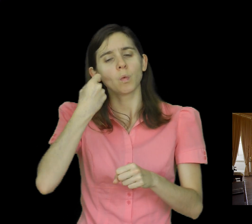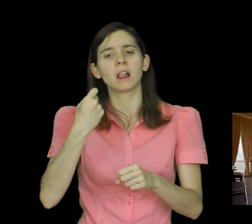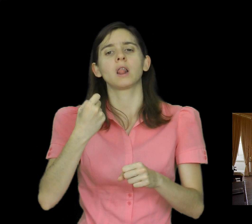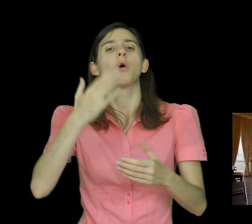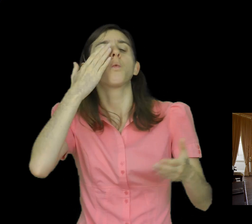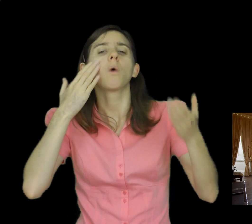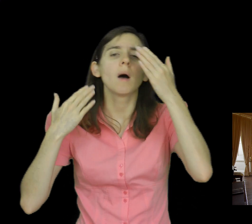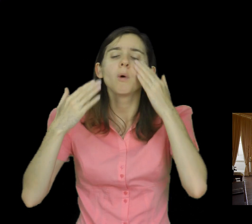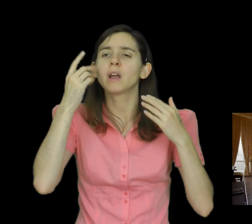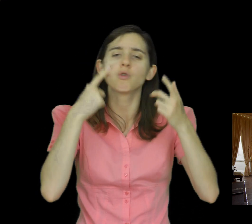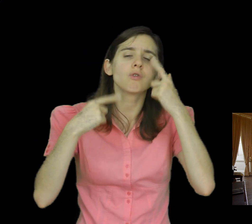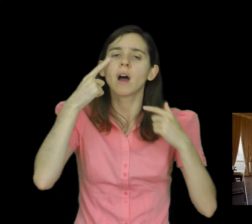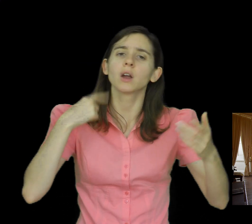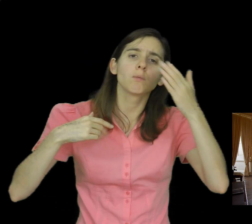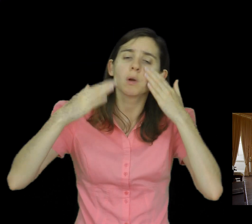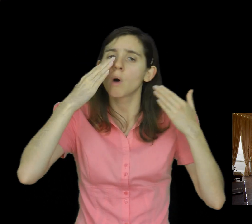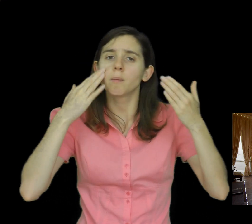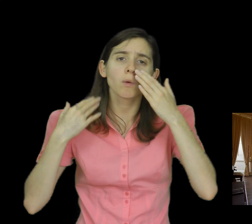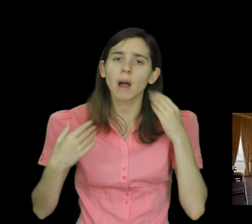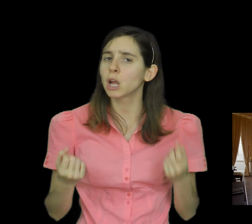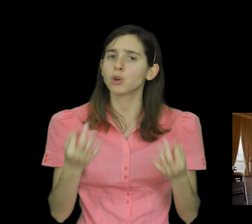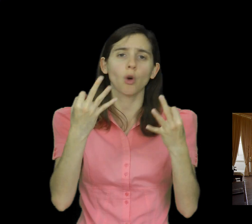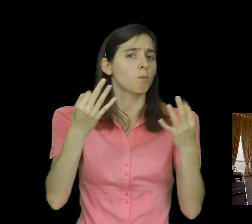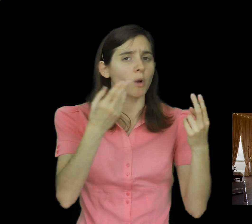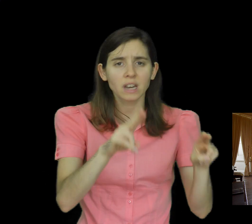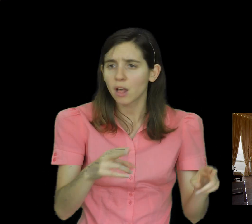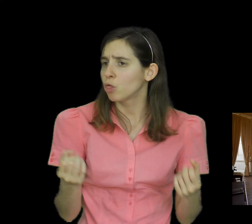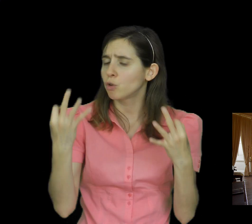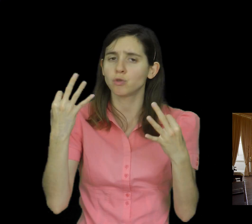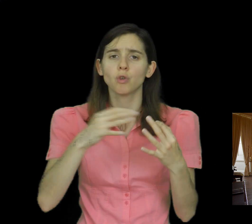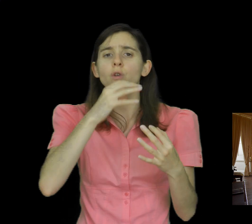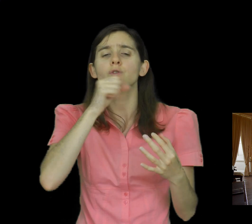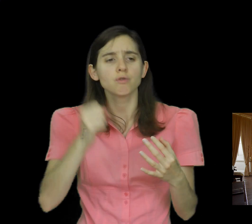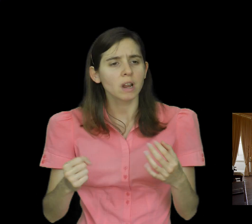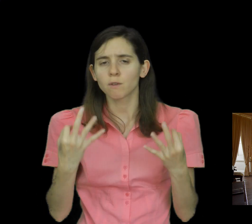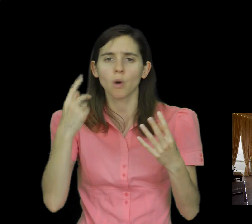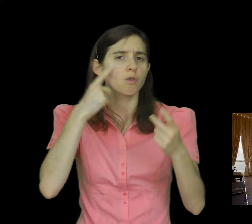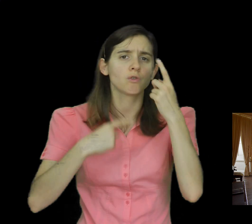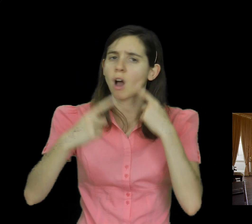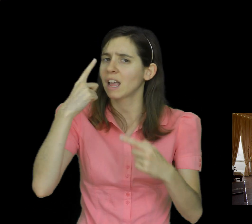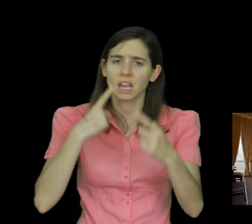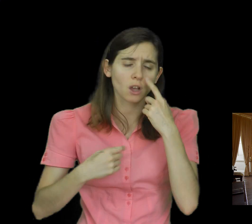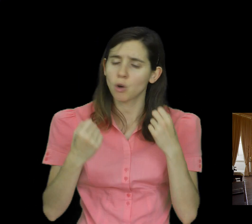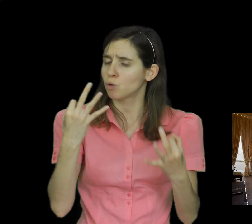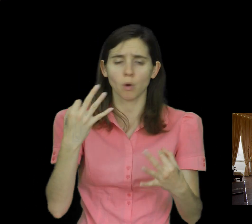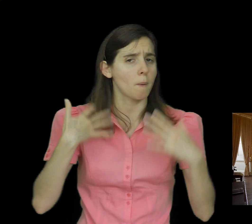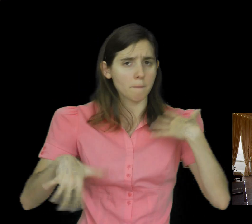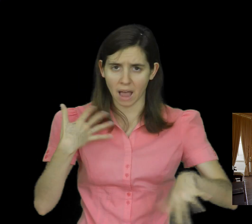from their eyes. There shall be no more death, nor sorrow, nor crying. There shall be no more pain, for the former